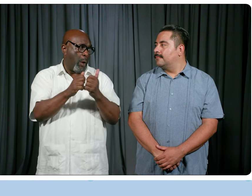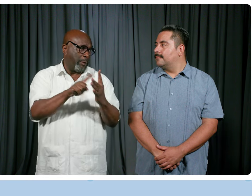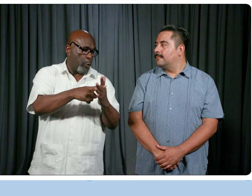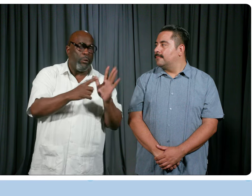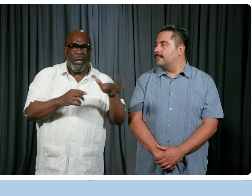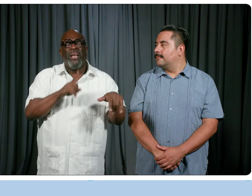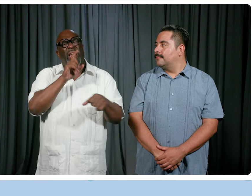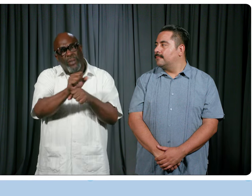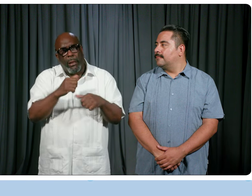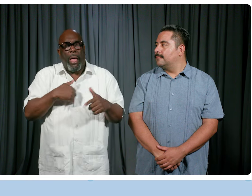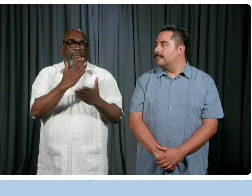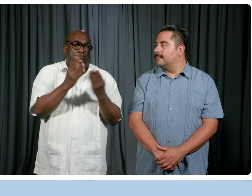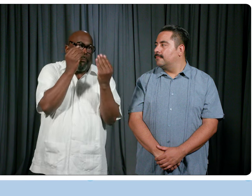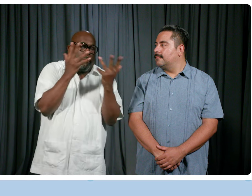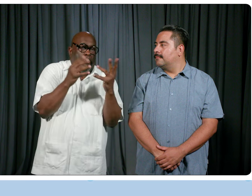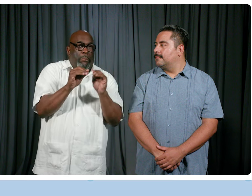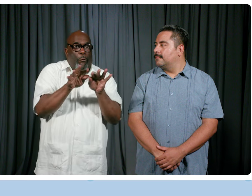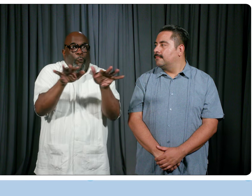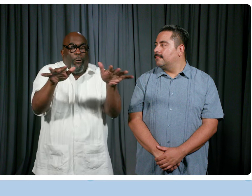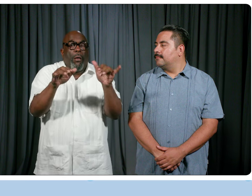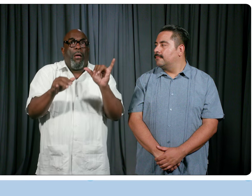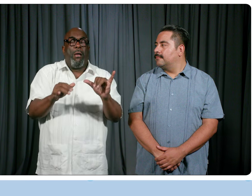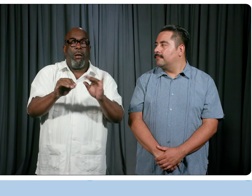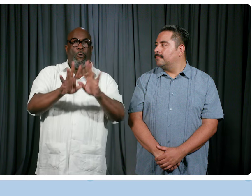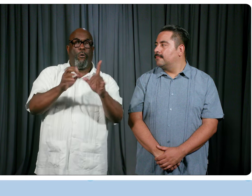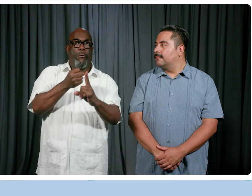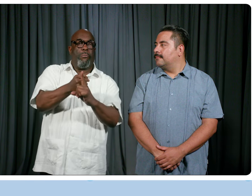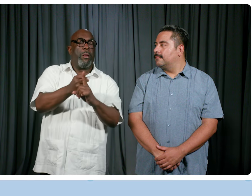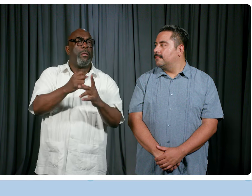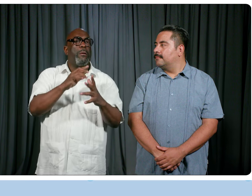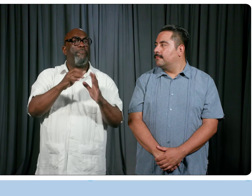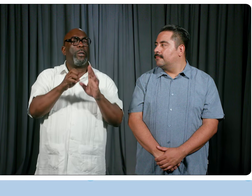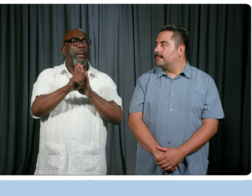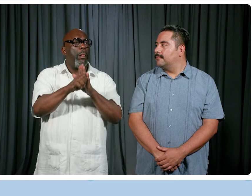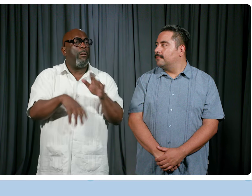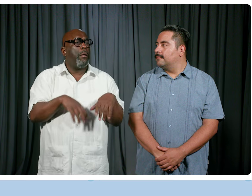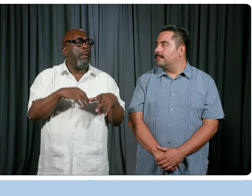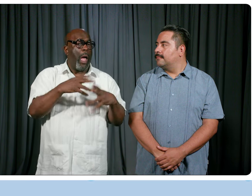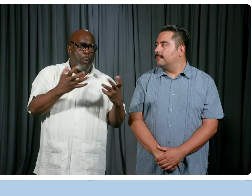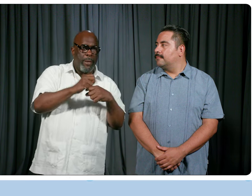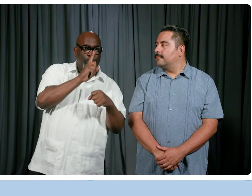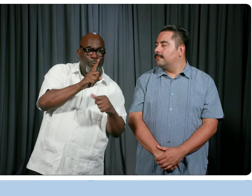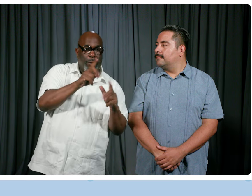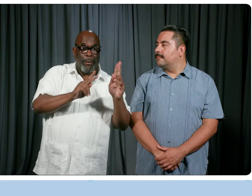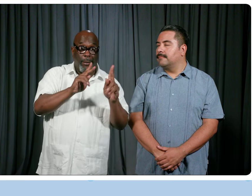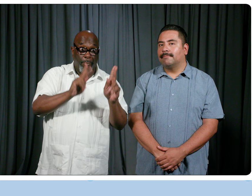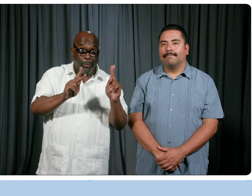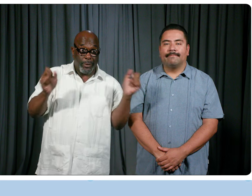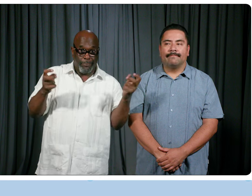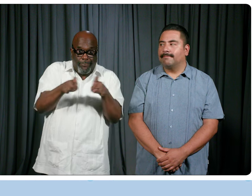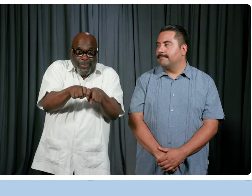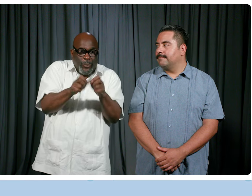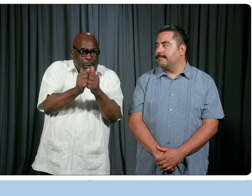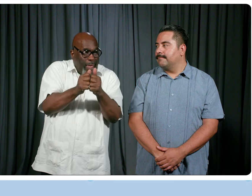mean, there was definitely messaging that came across loud and clear related to things like, for example, making sure that everybody could sit together.